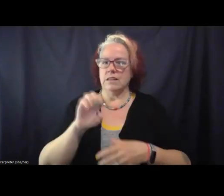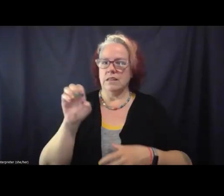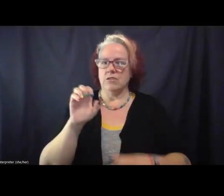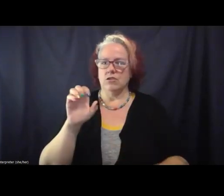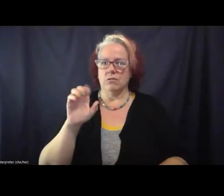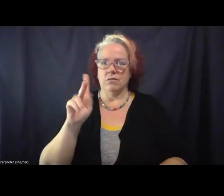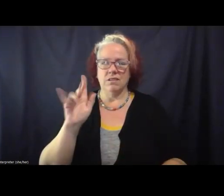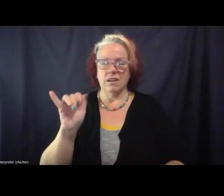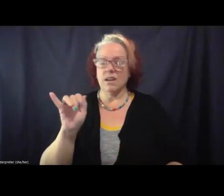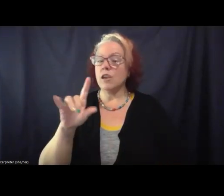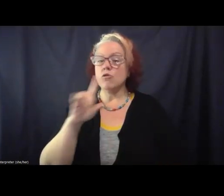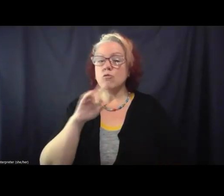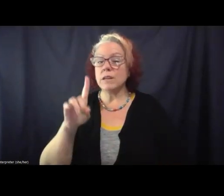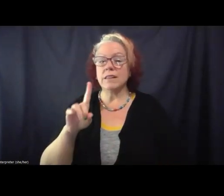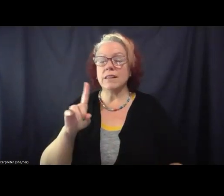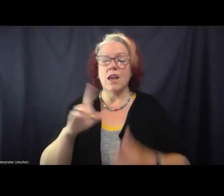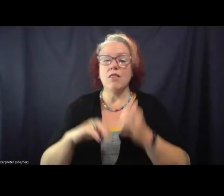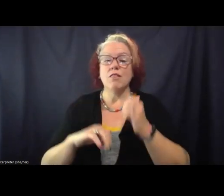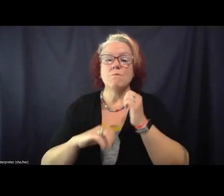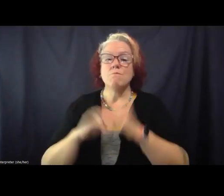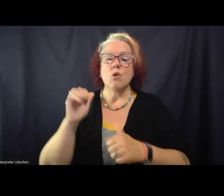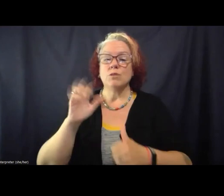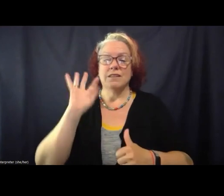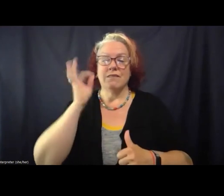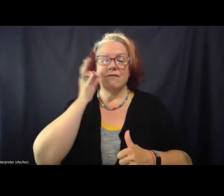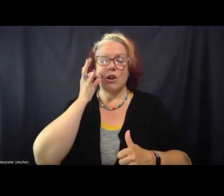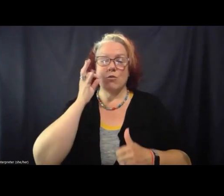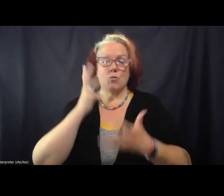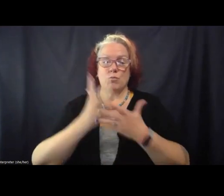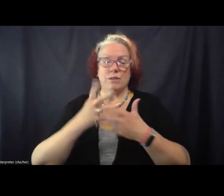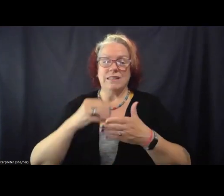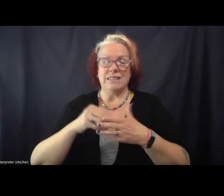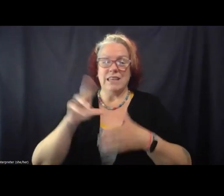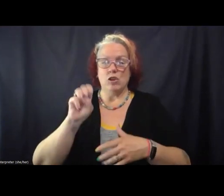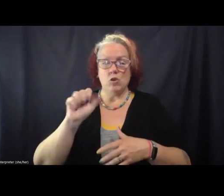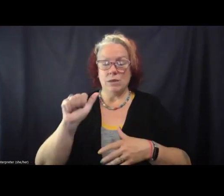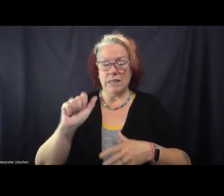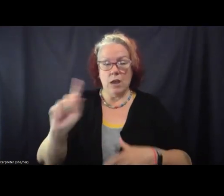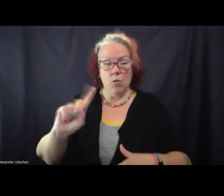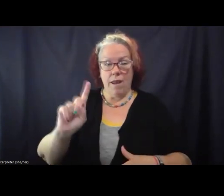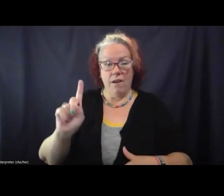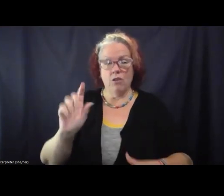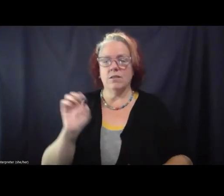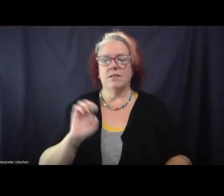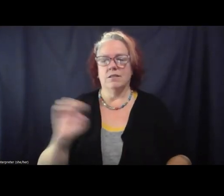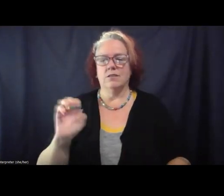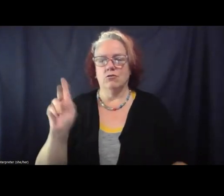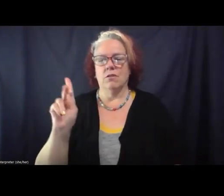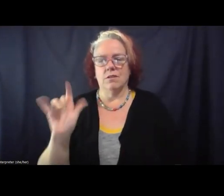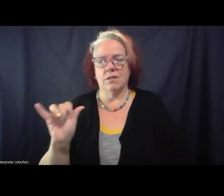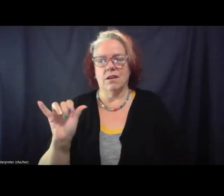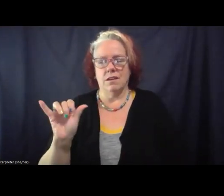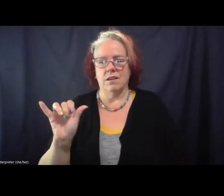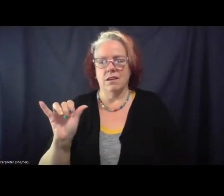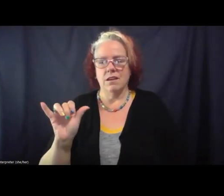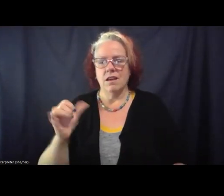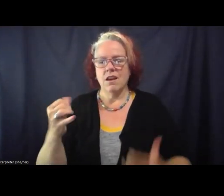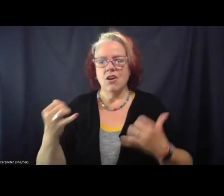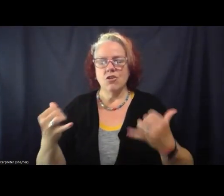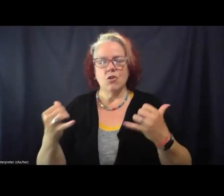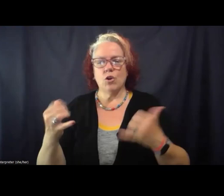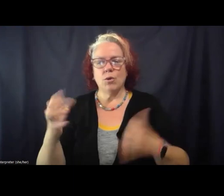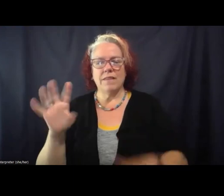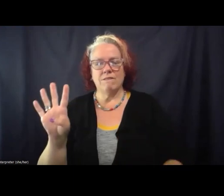the densest concentration of federal prisons in the United States is in eastern Kentucky. There are currently four, and the